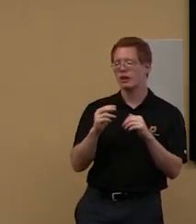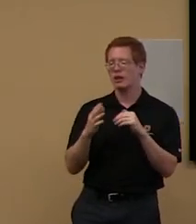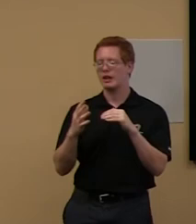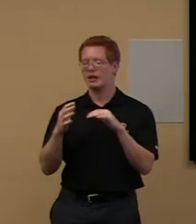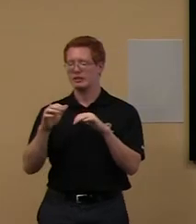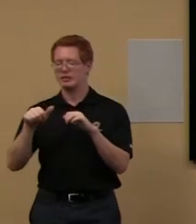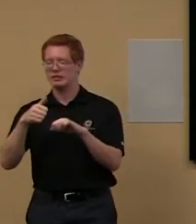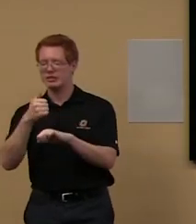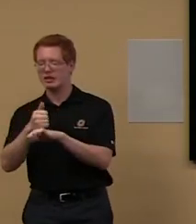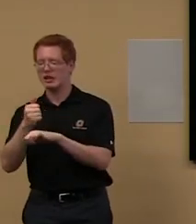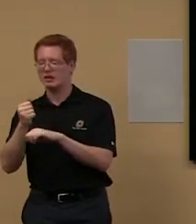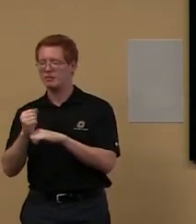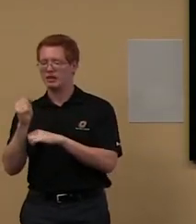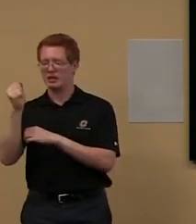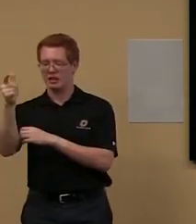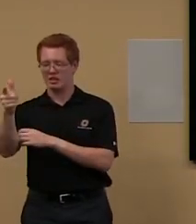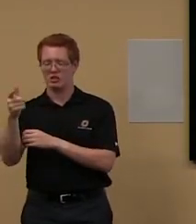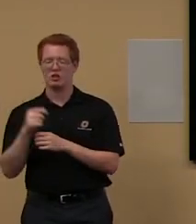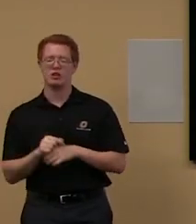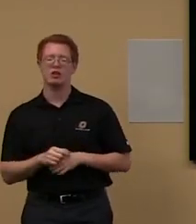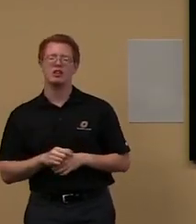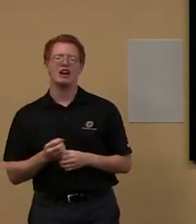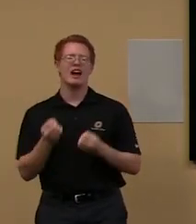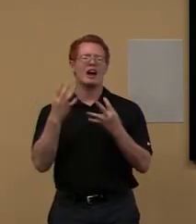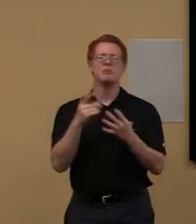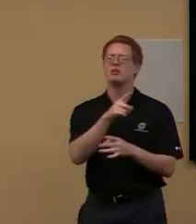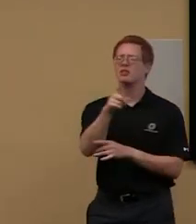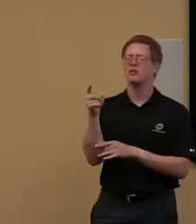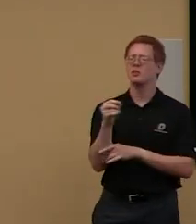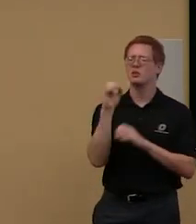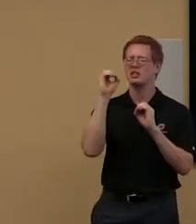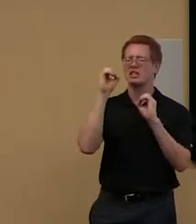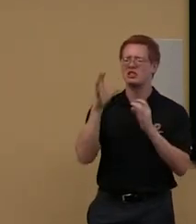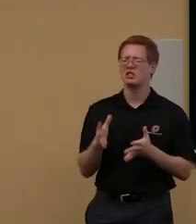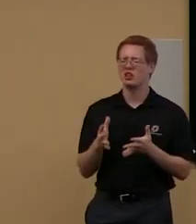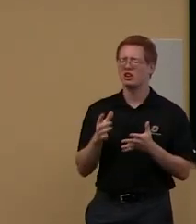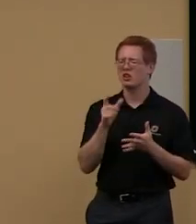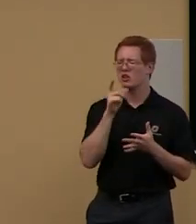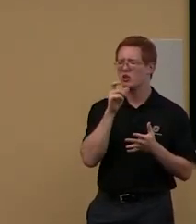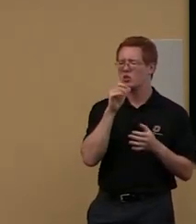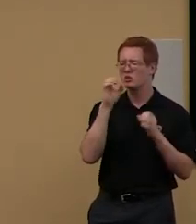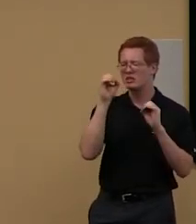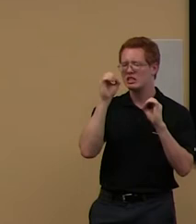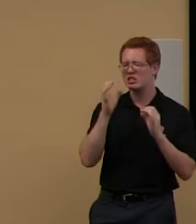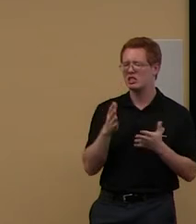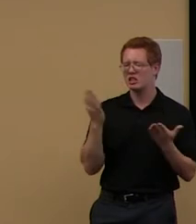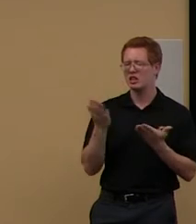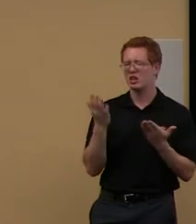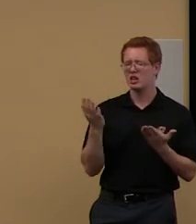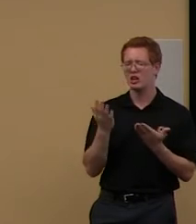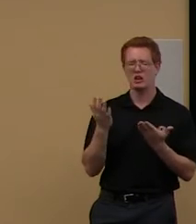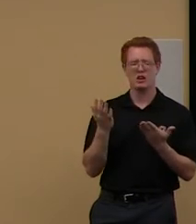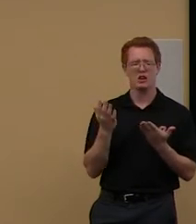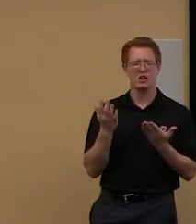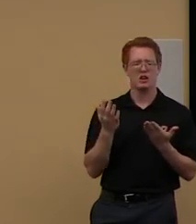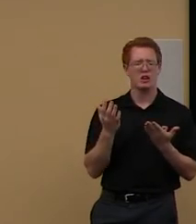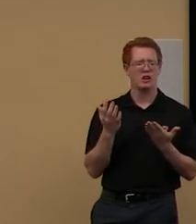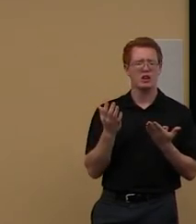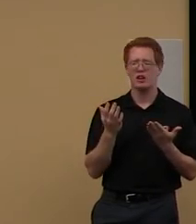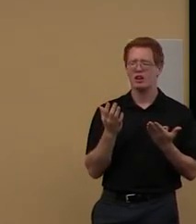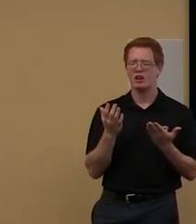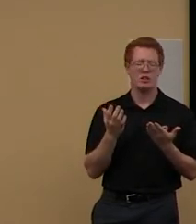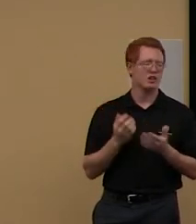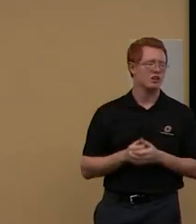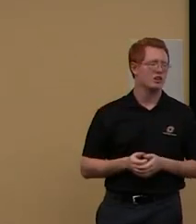thing, uh, how many of you are teaching? Are you, um, teaching assistants at all? Anybody? Okay. Um,